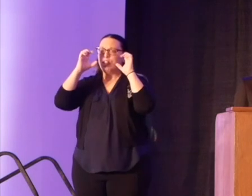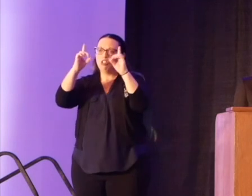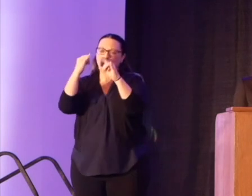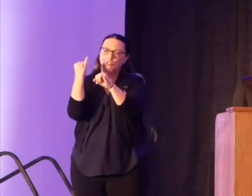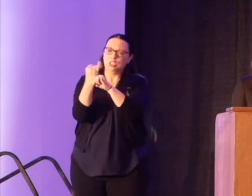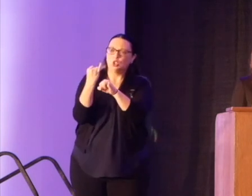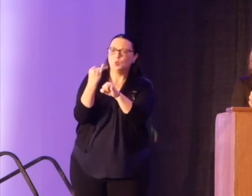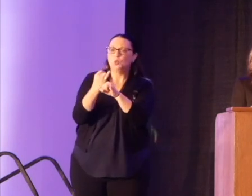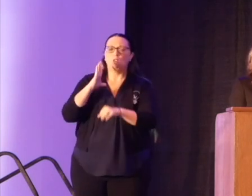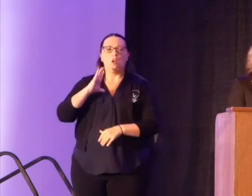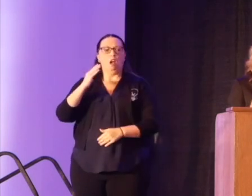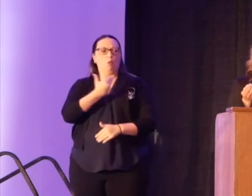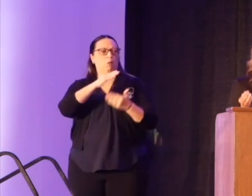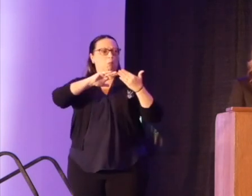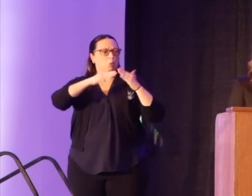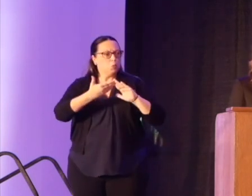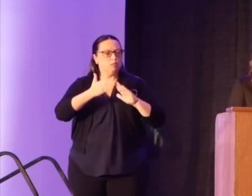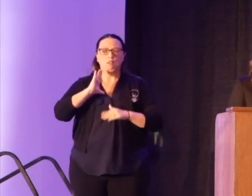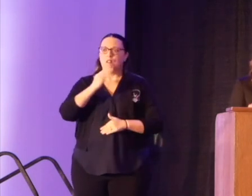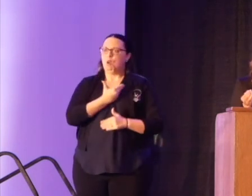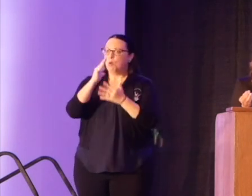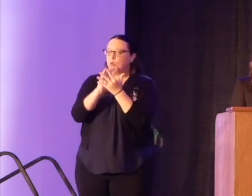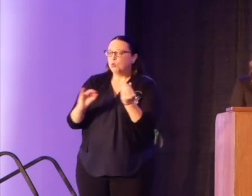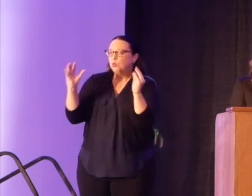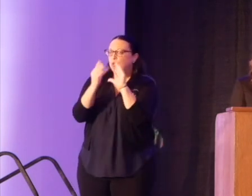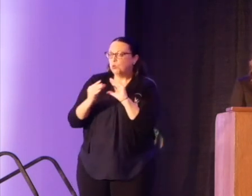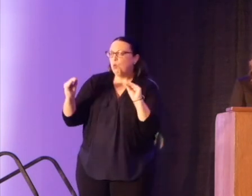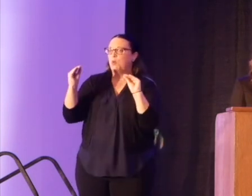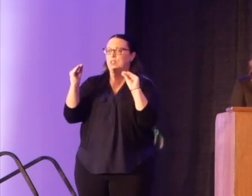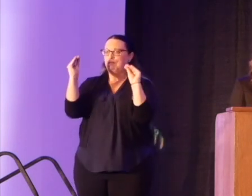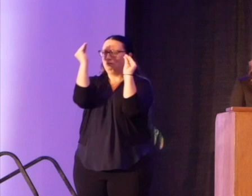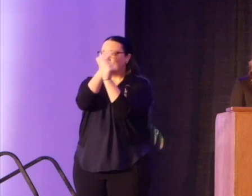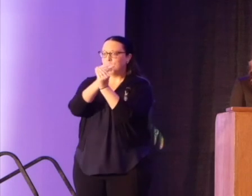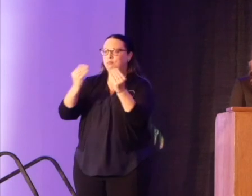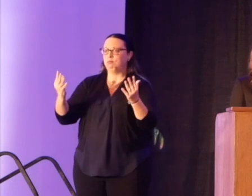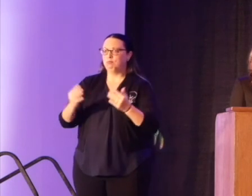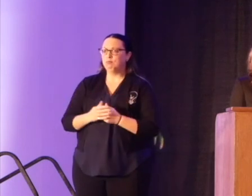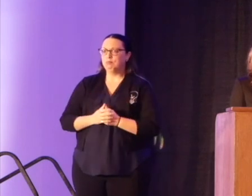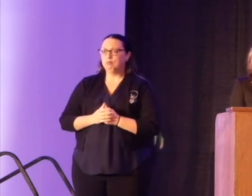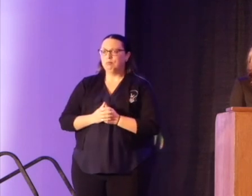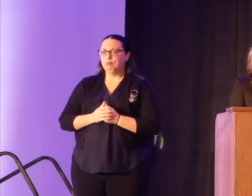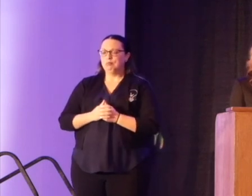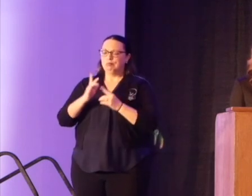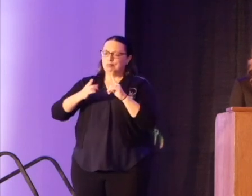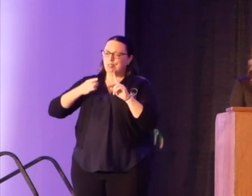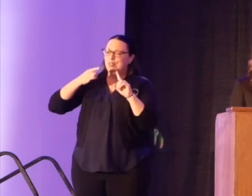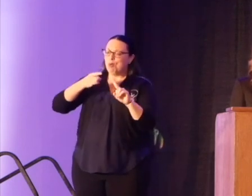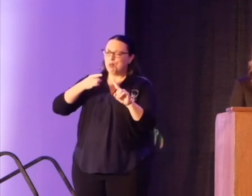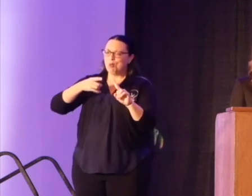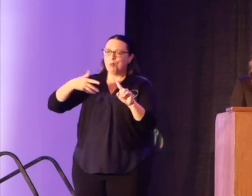institutions, our communities, our stories, and our narratives. They're fundamental love